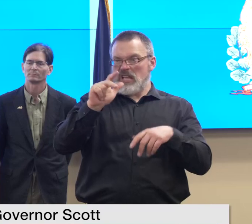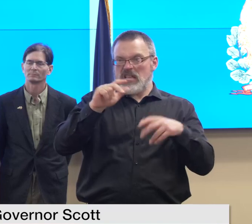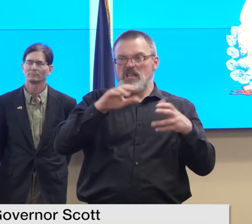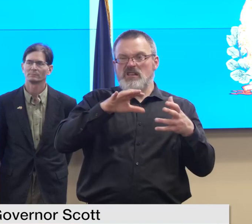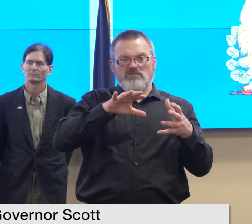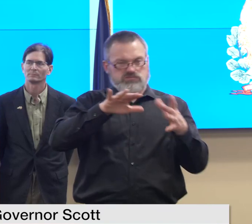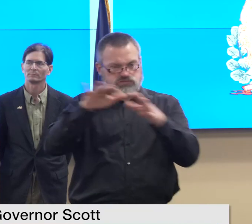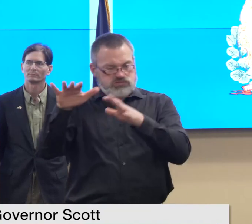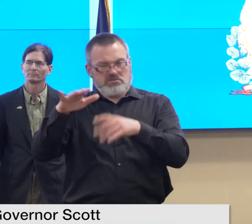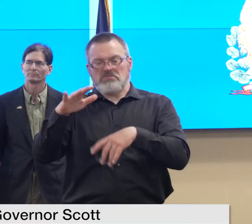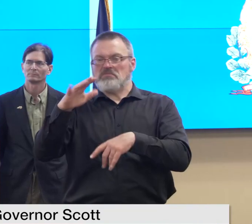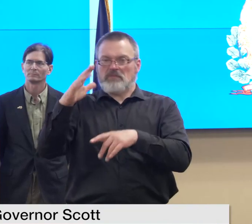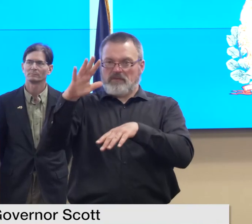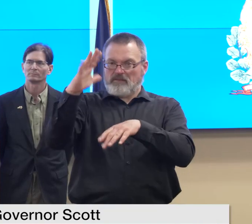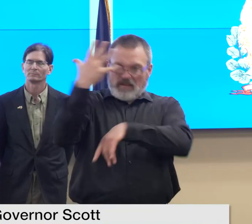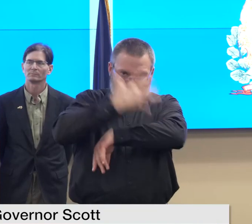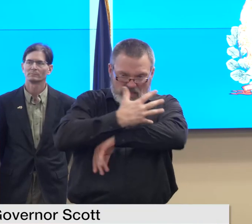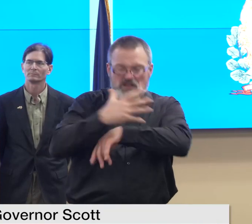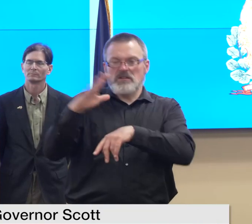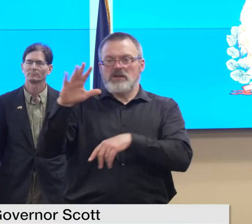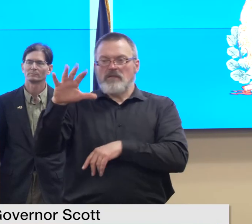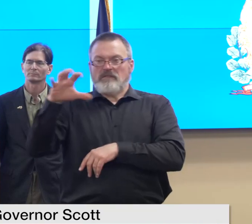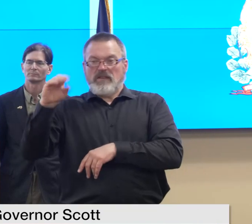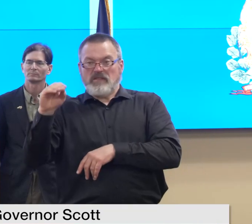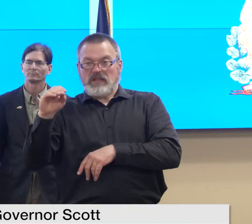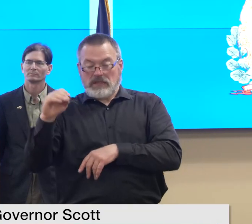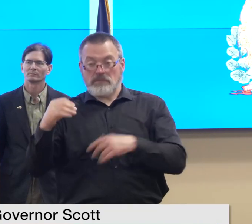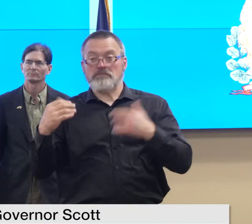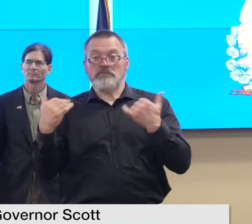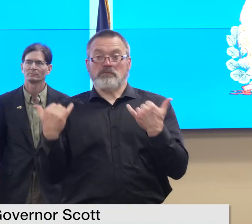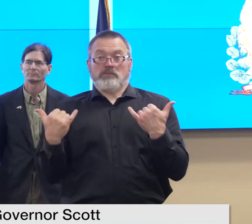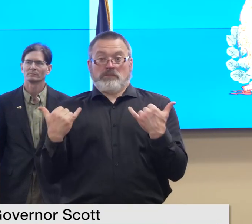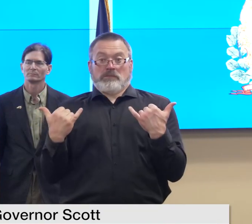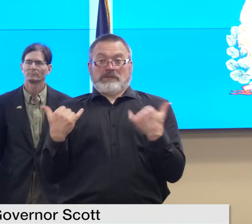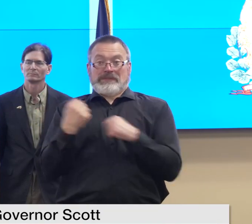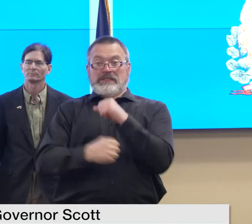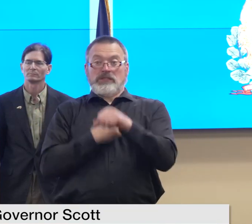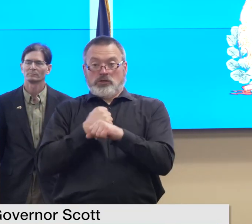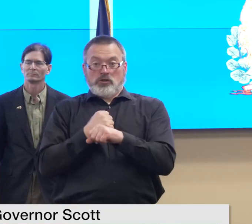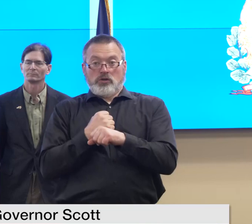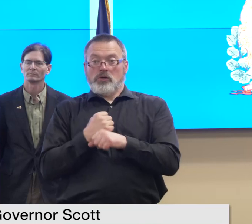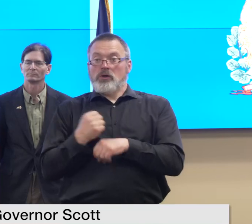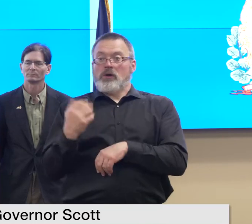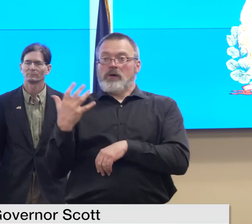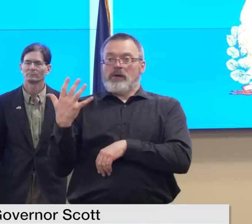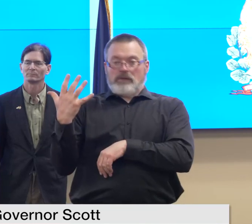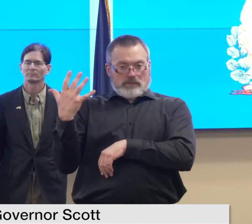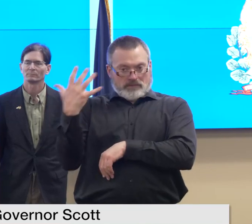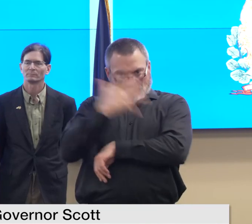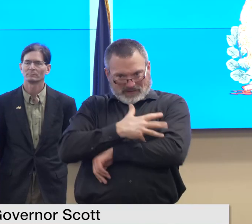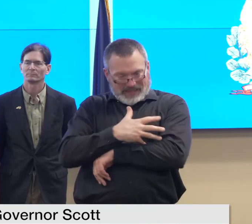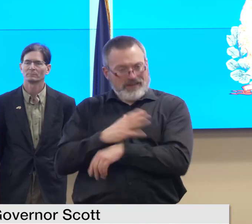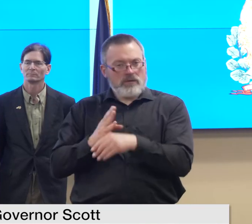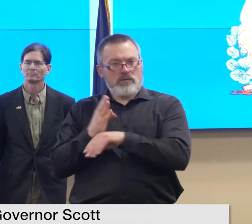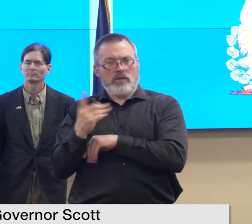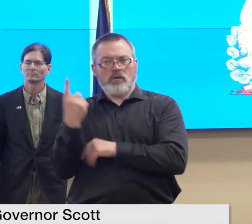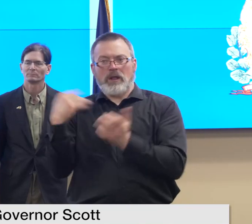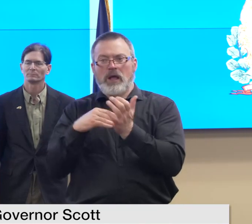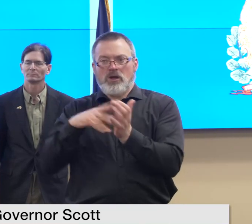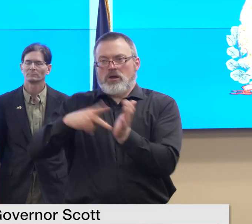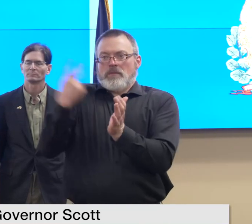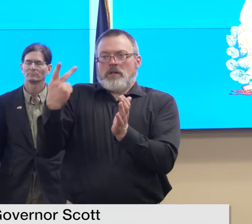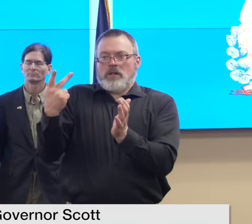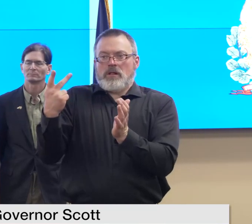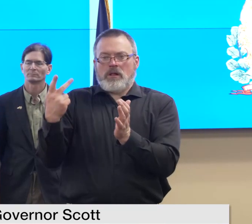now we're at you know 1900 so but we feel like that's mostly indicative of the fact it's now socialized for them to call immediately and they understand what they need to